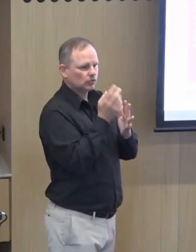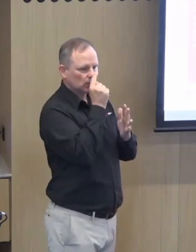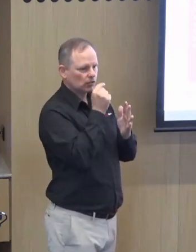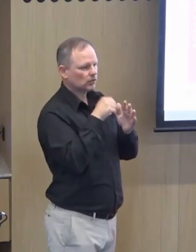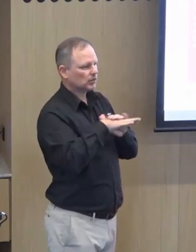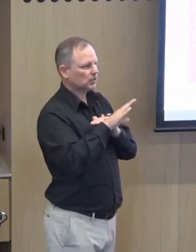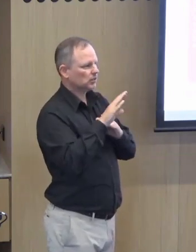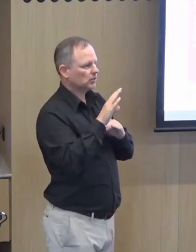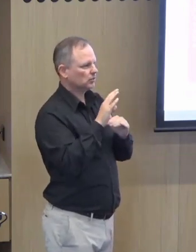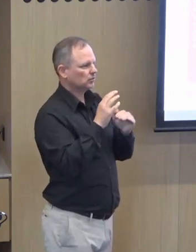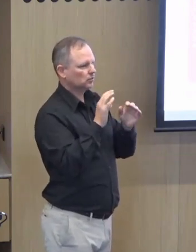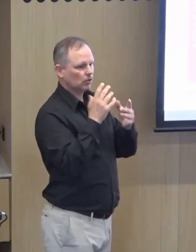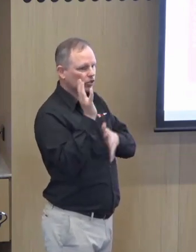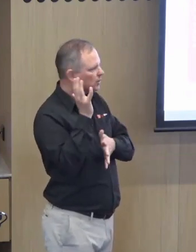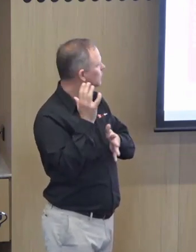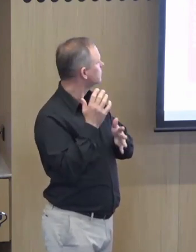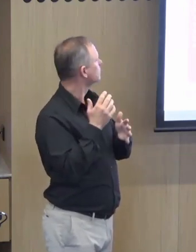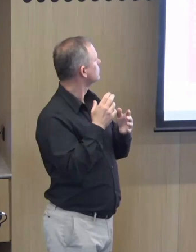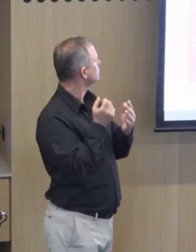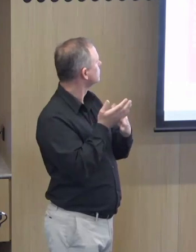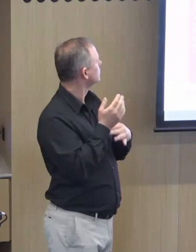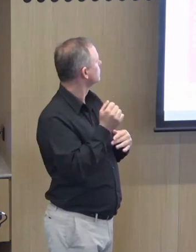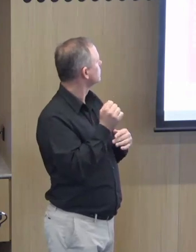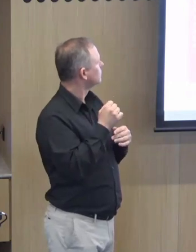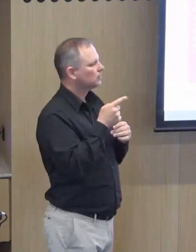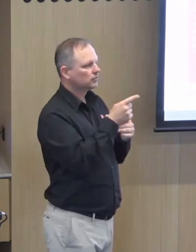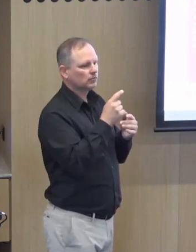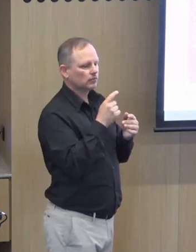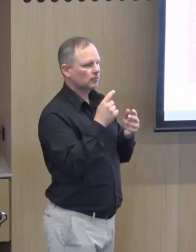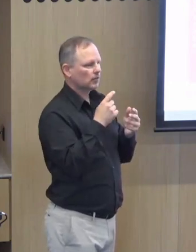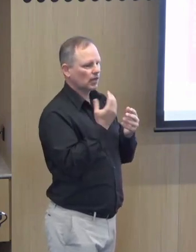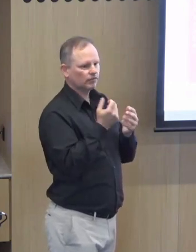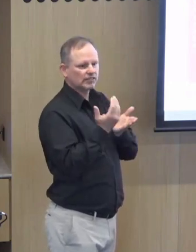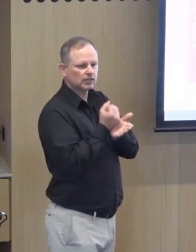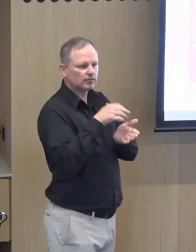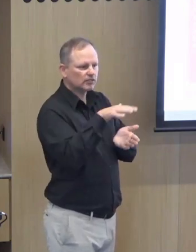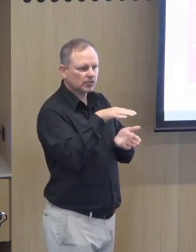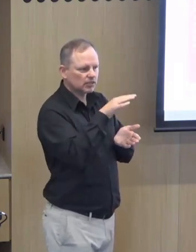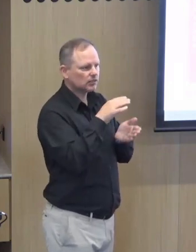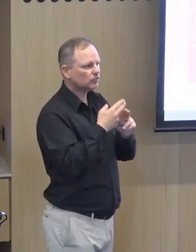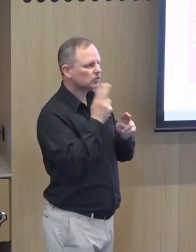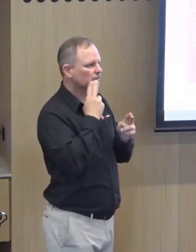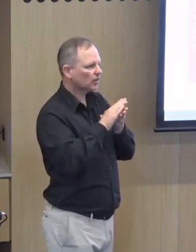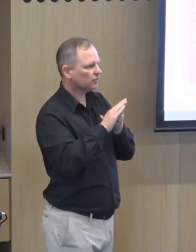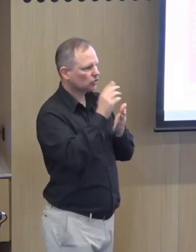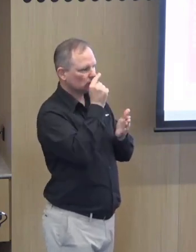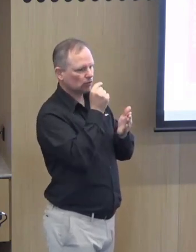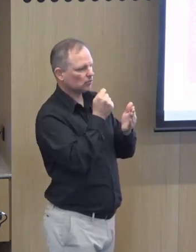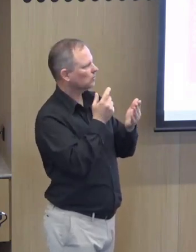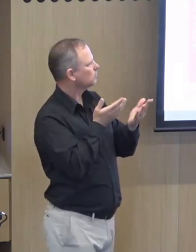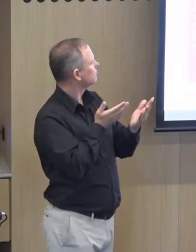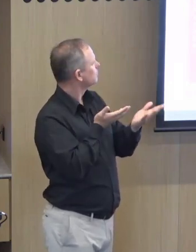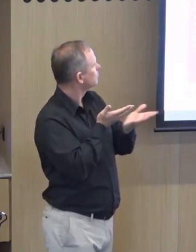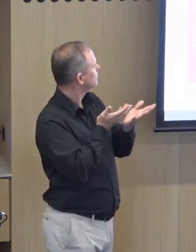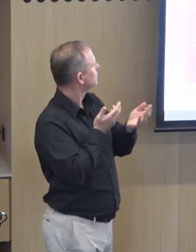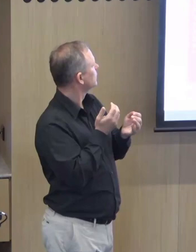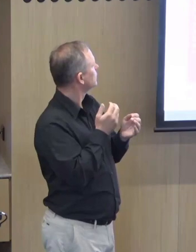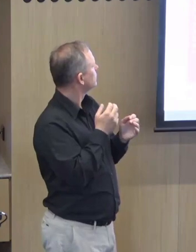and ensures that all the services are accessible, including Auslan and other necessary supports, that they're safe spaces for deaf and hard of hearing